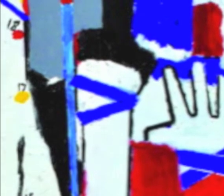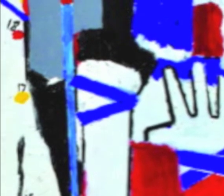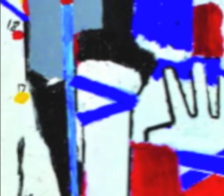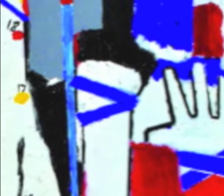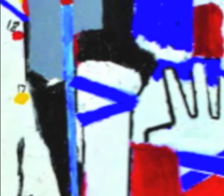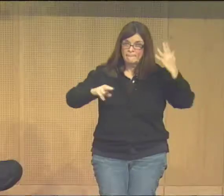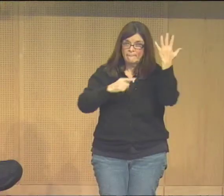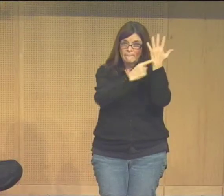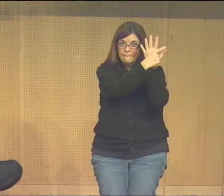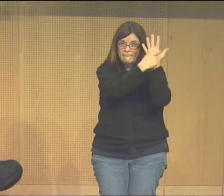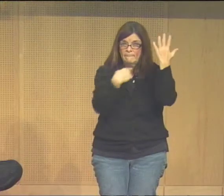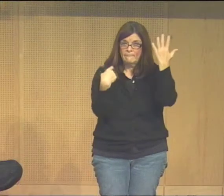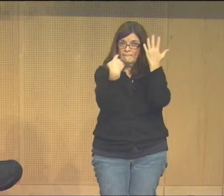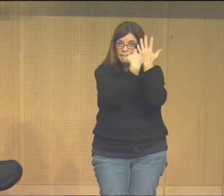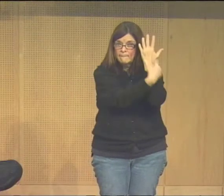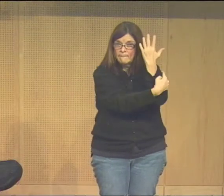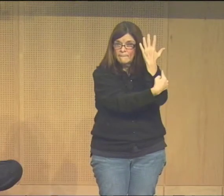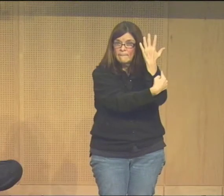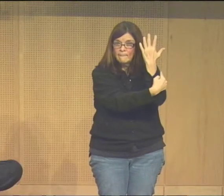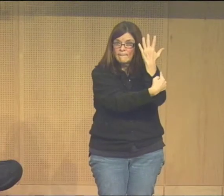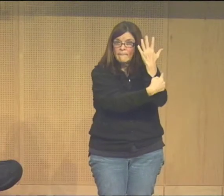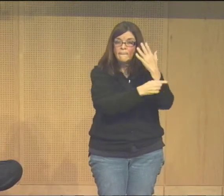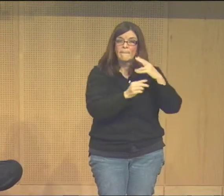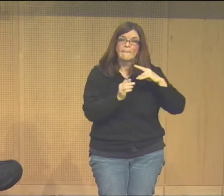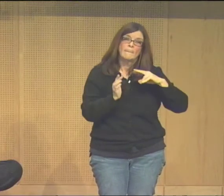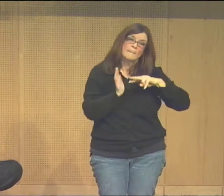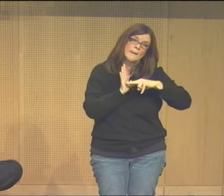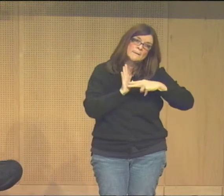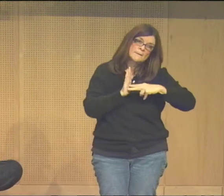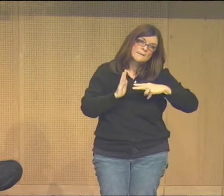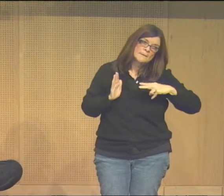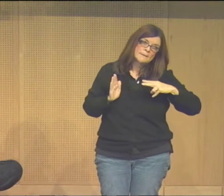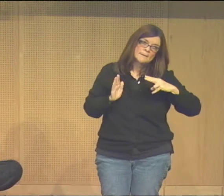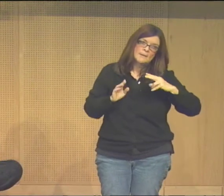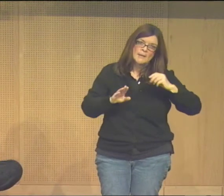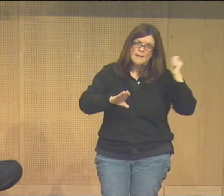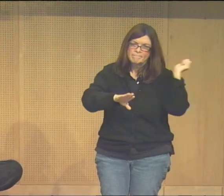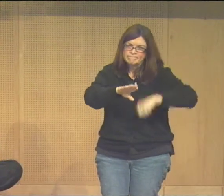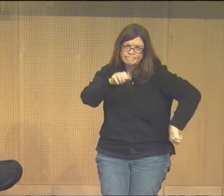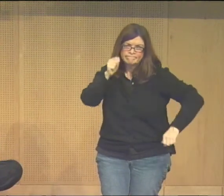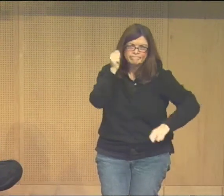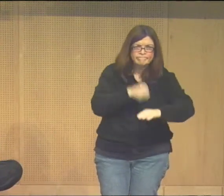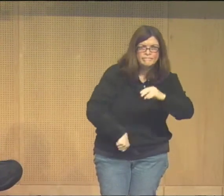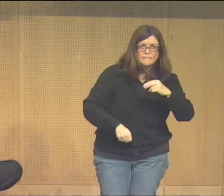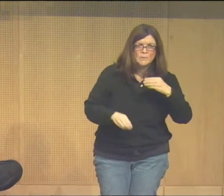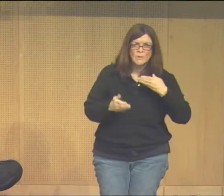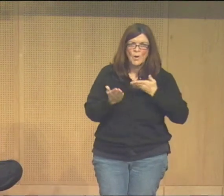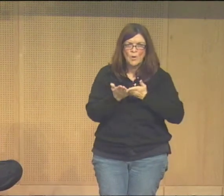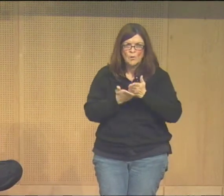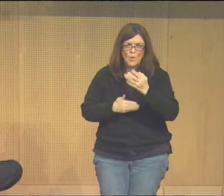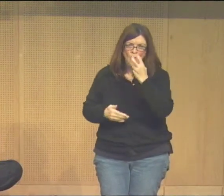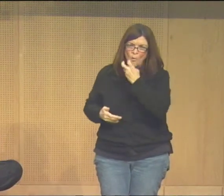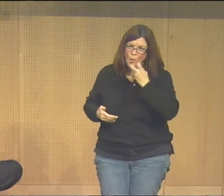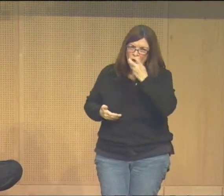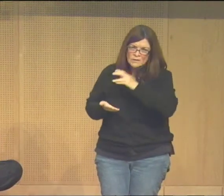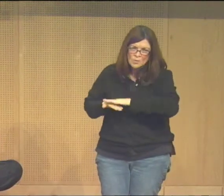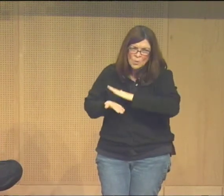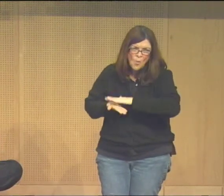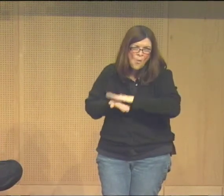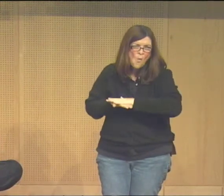You see hands with blue tape on them. And that basically is showing the oppression of having to go through oral school and